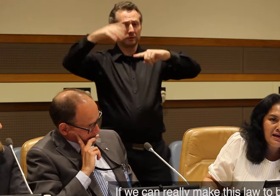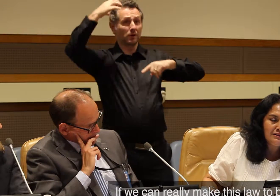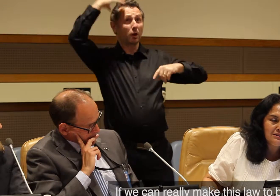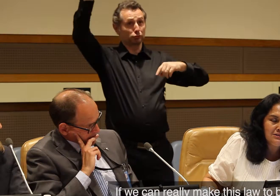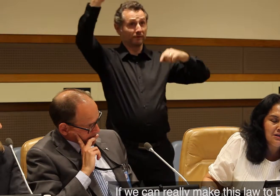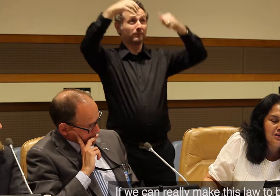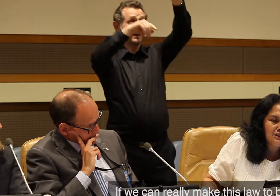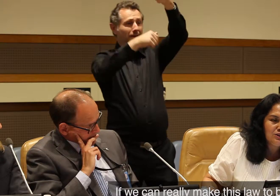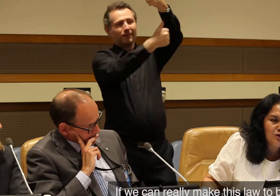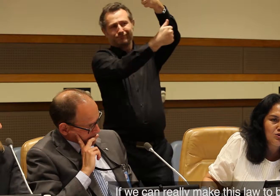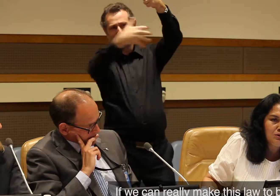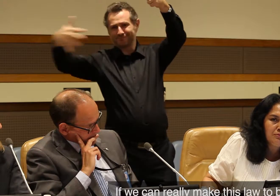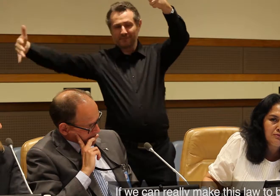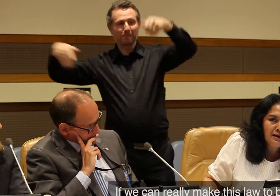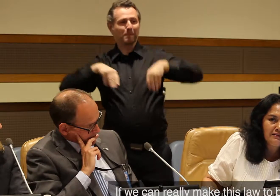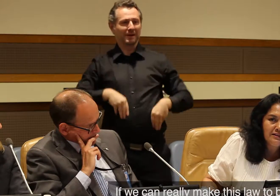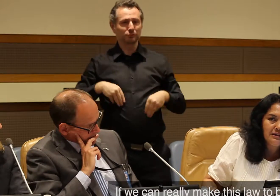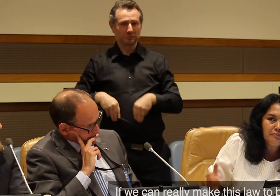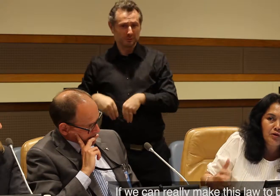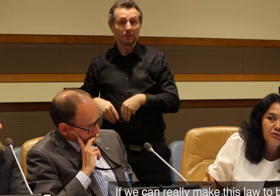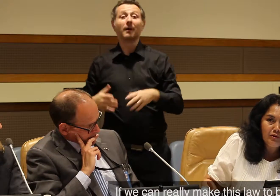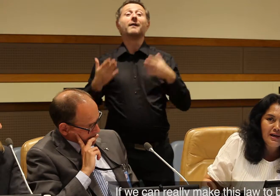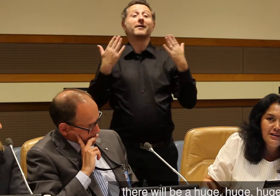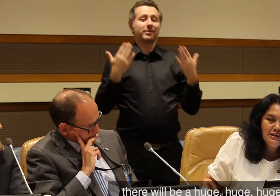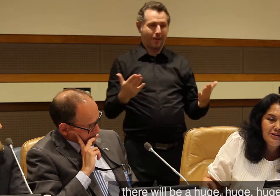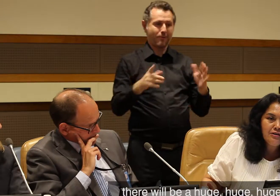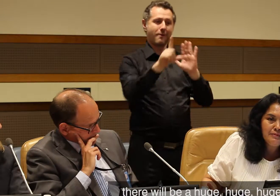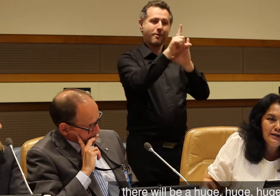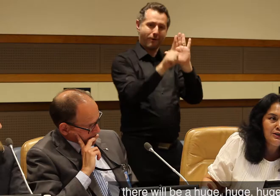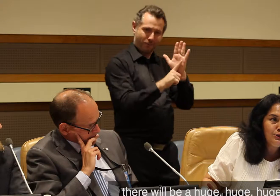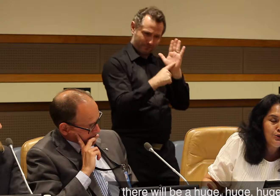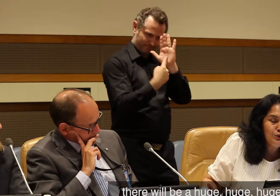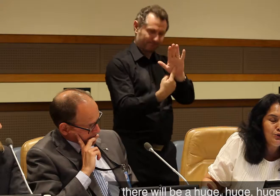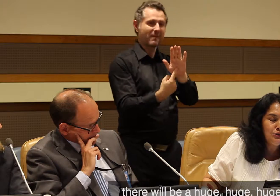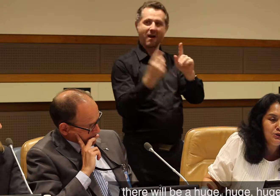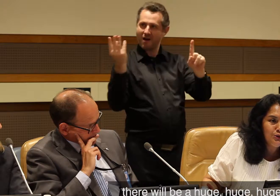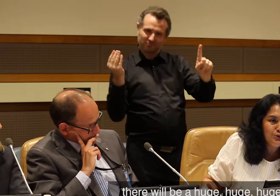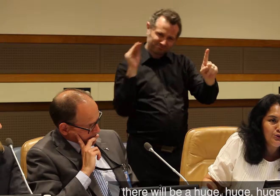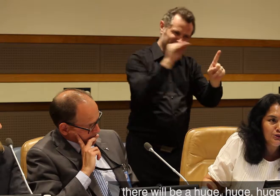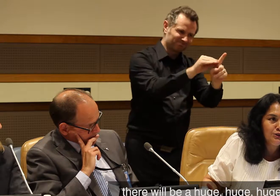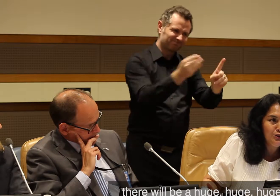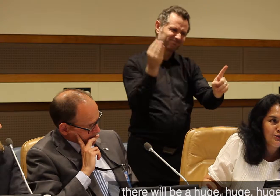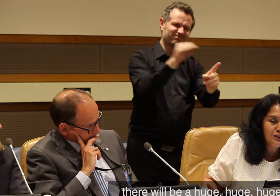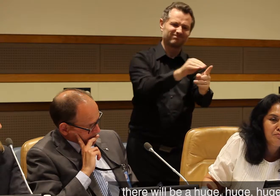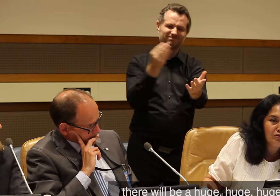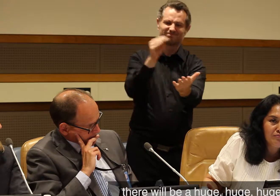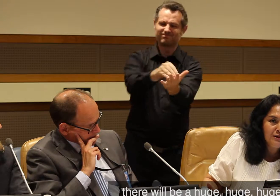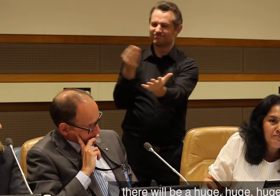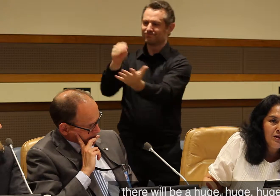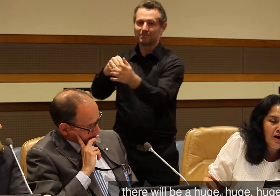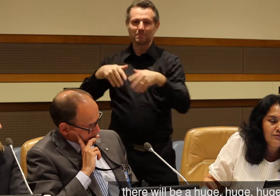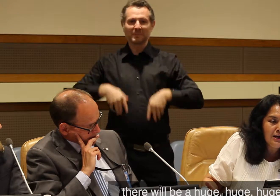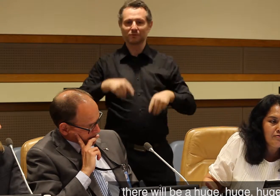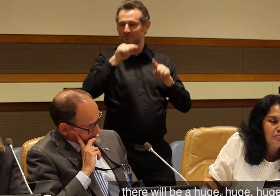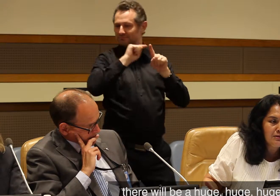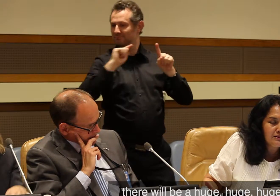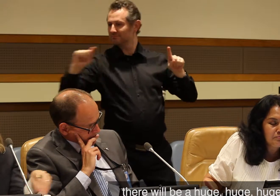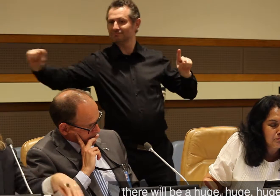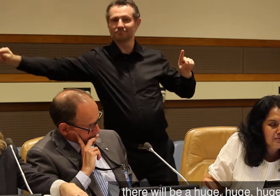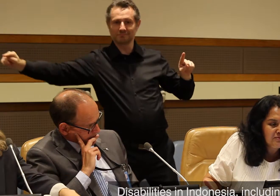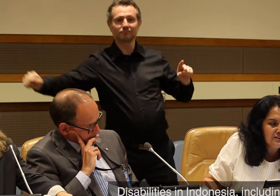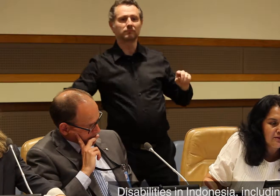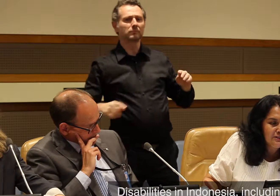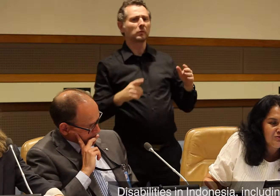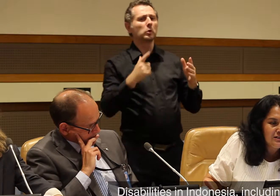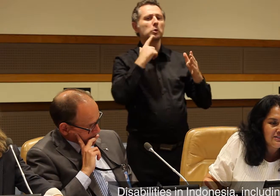really make this law to be implemented in the proper way, there will be a huge, huge, huge improvement of the life of